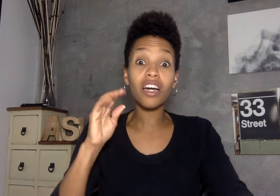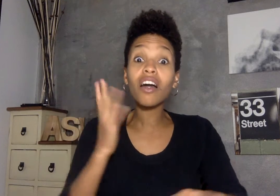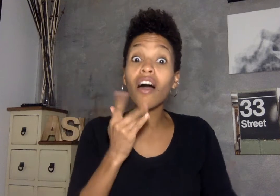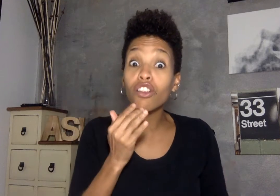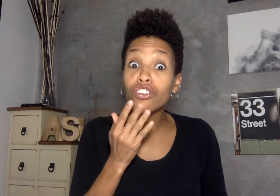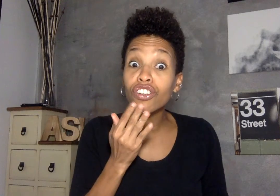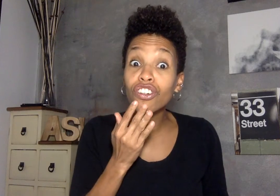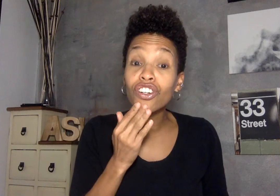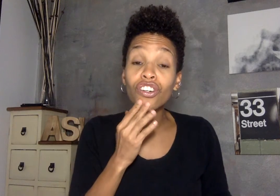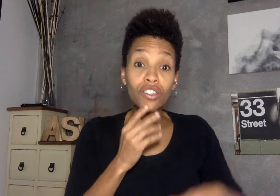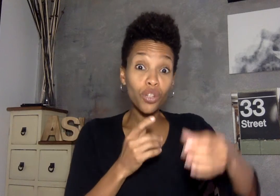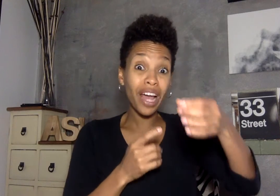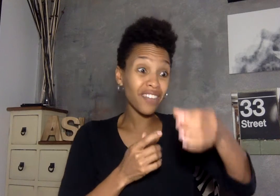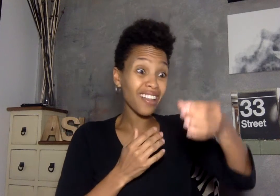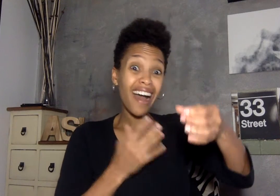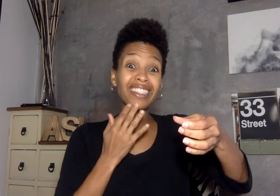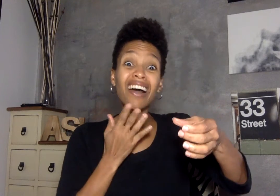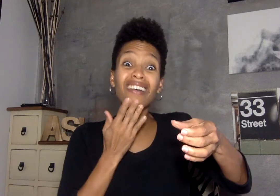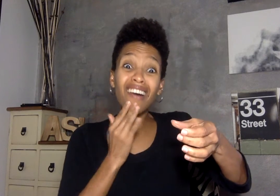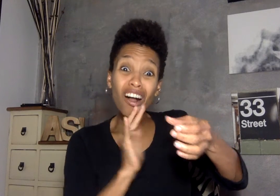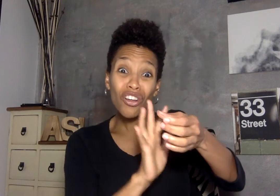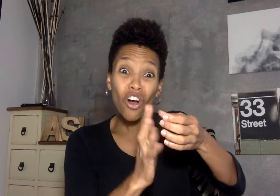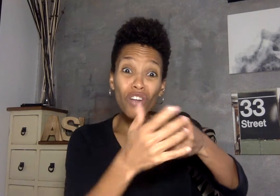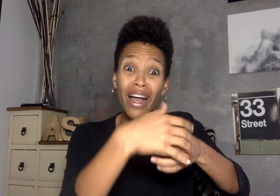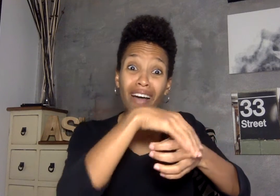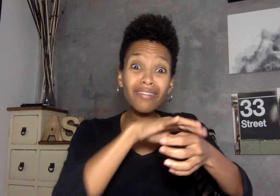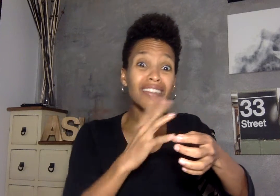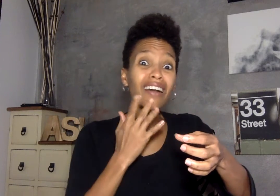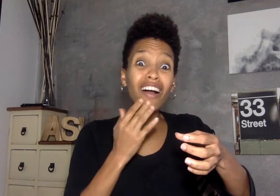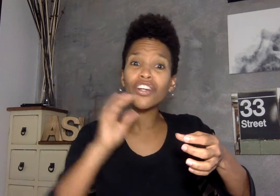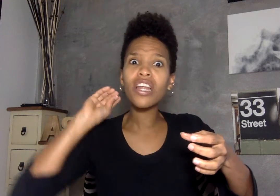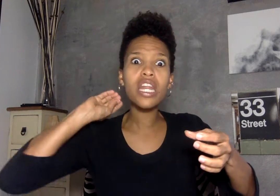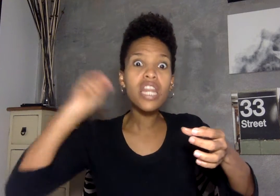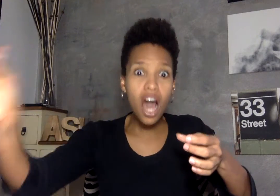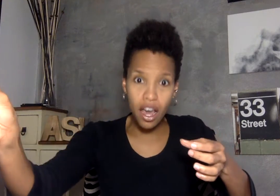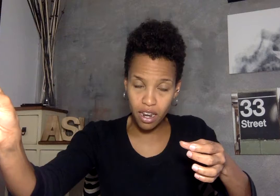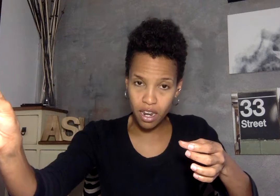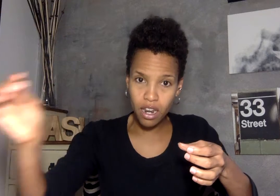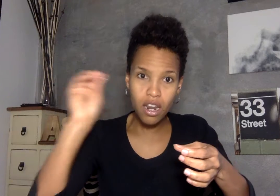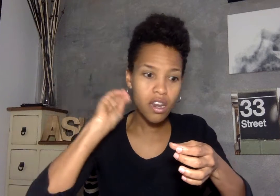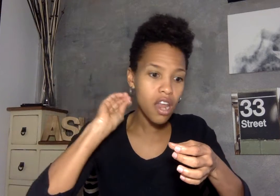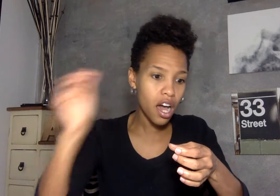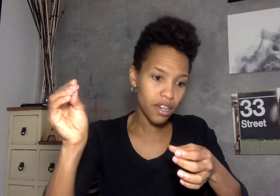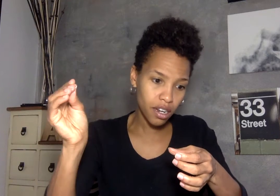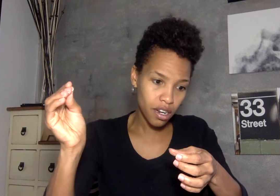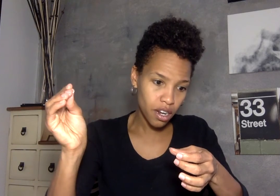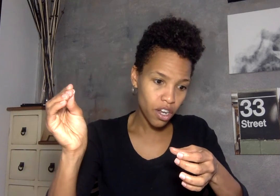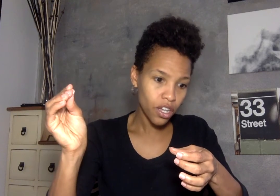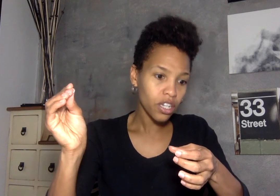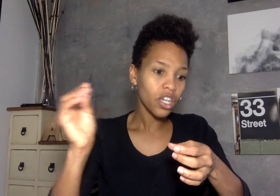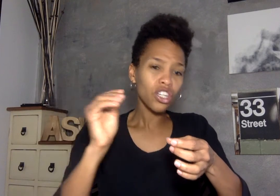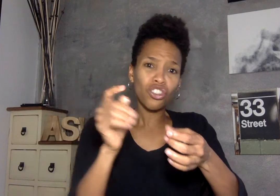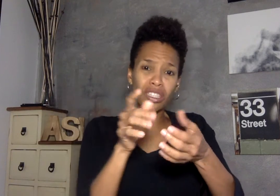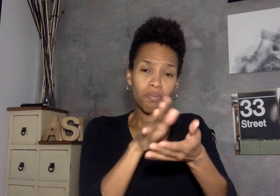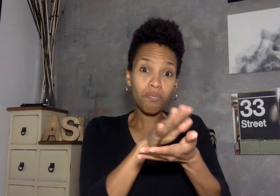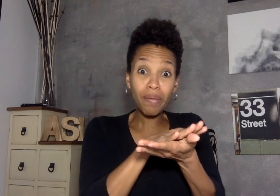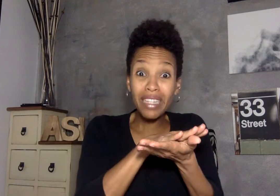color so we have the glass color all around color none none just maybe